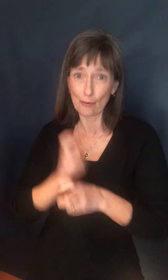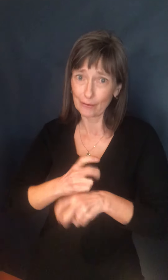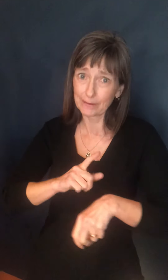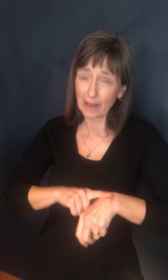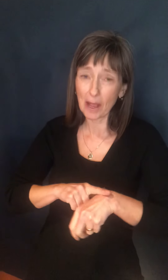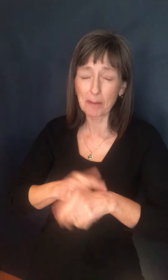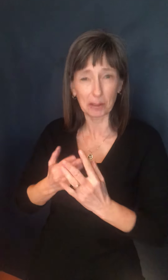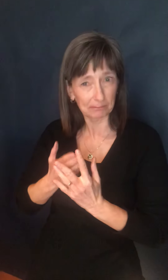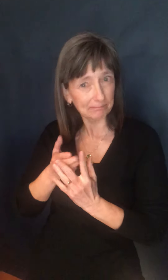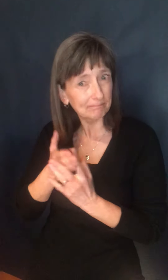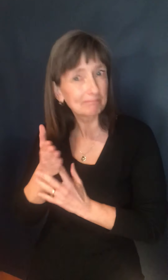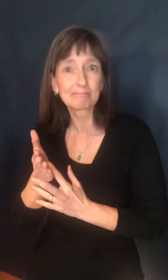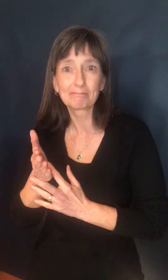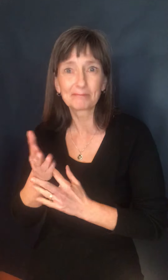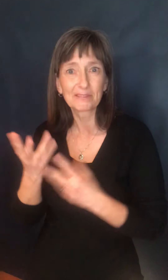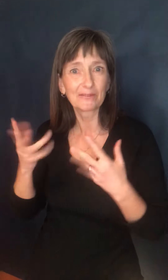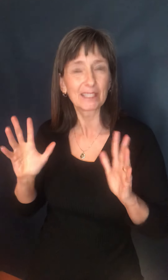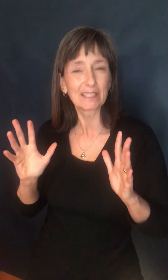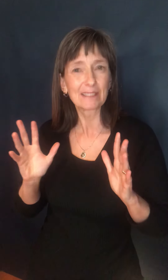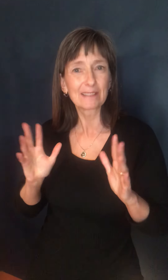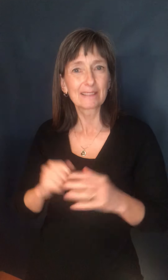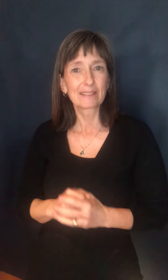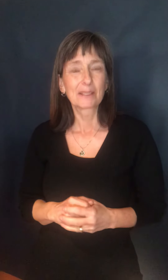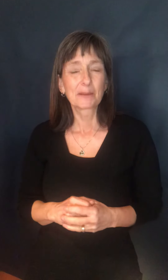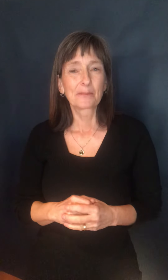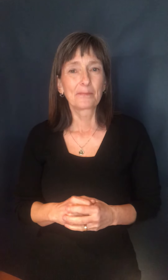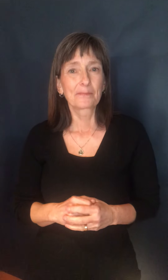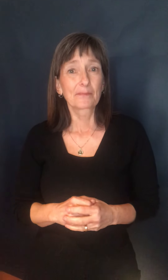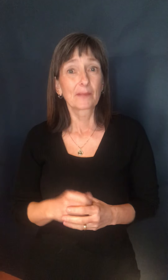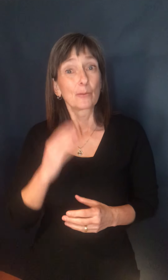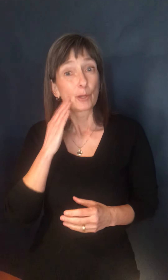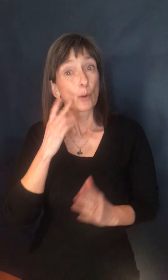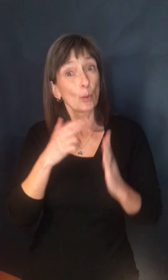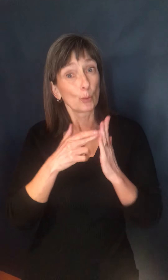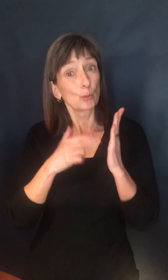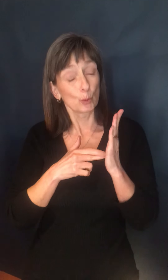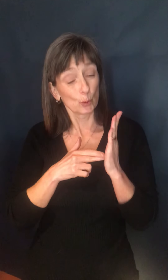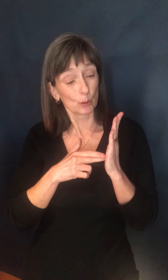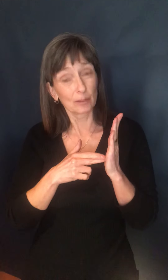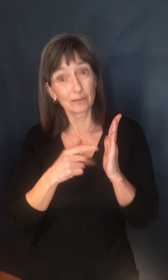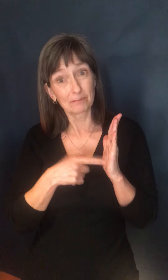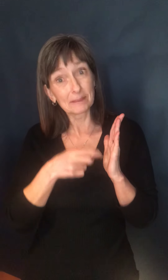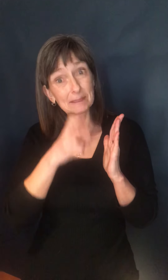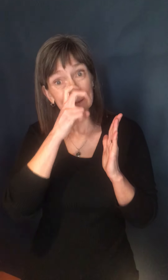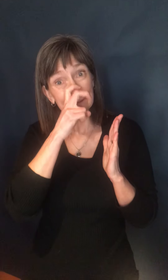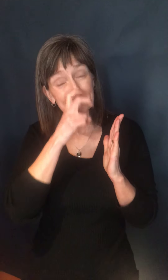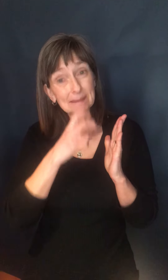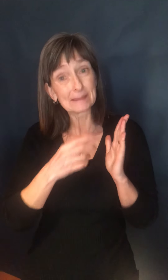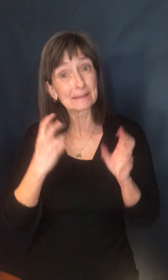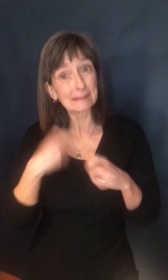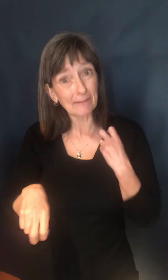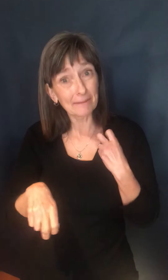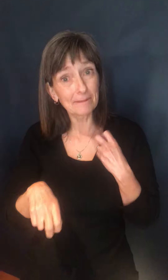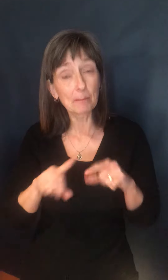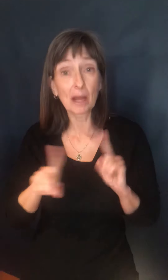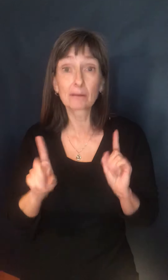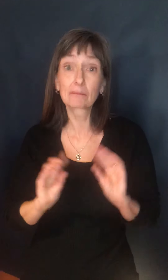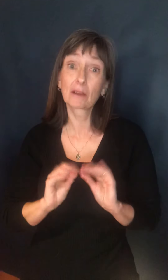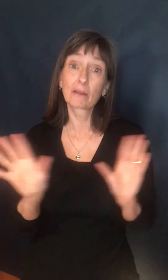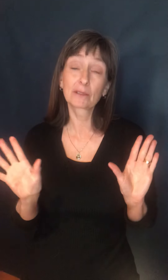As we've seen firsthand, restrictions, tough as they may be, work. As we open up, we all need to follow the rules.